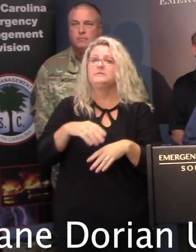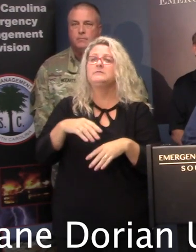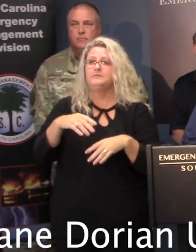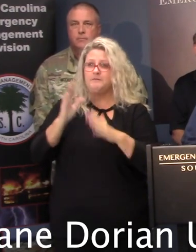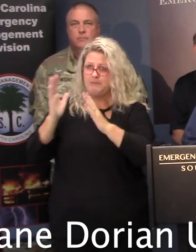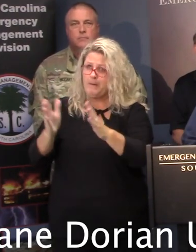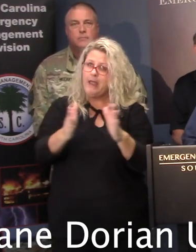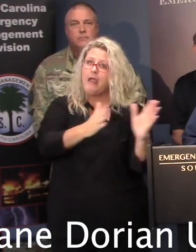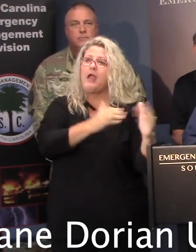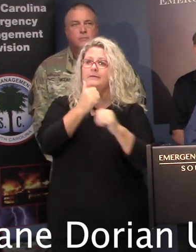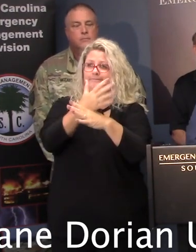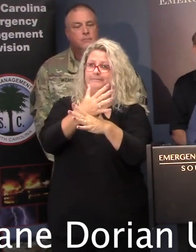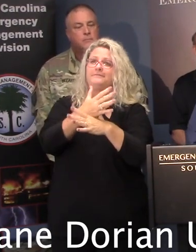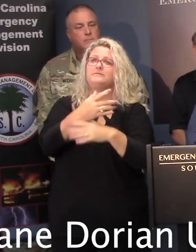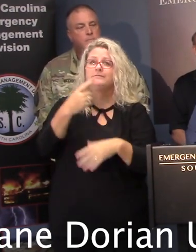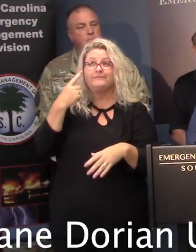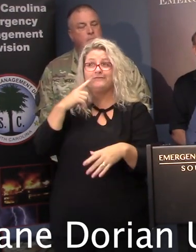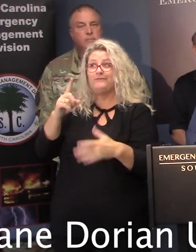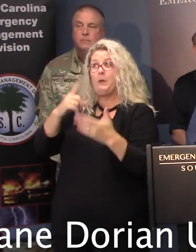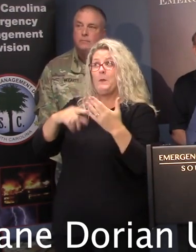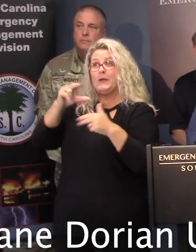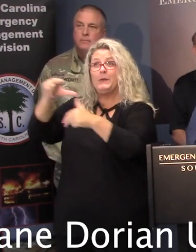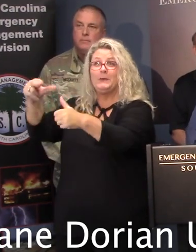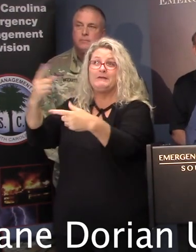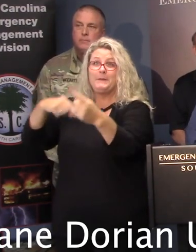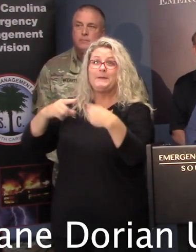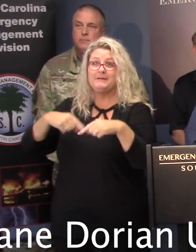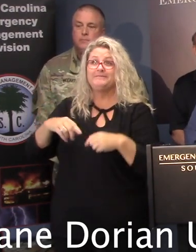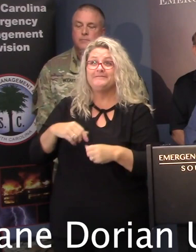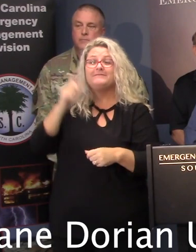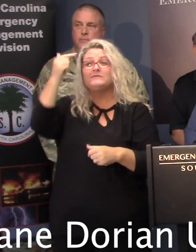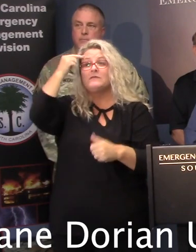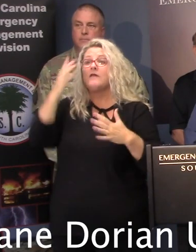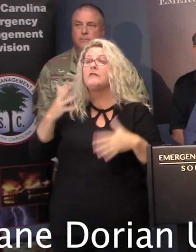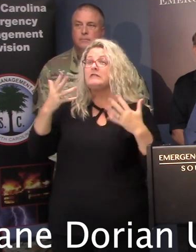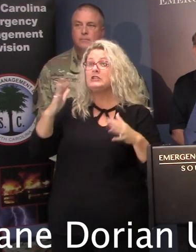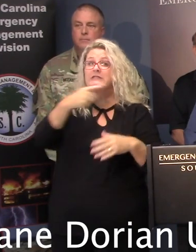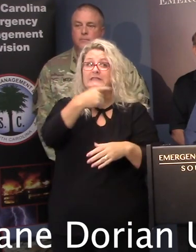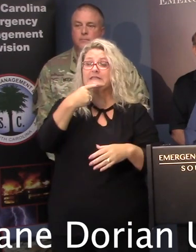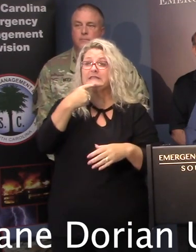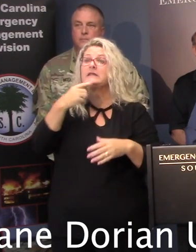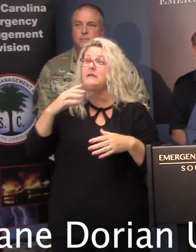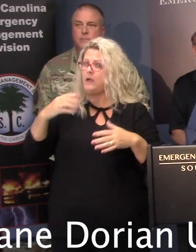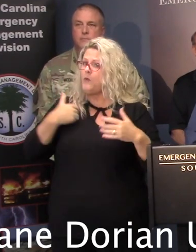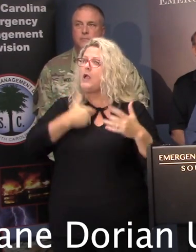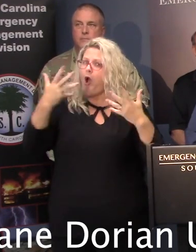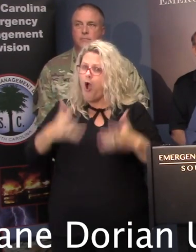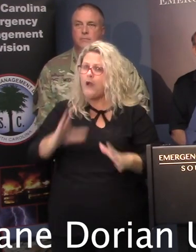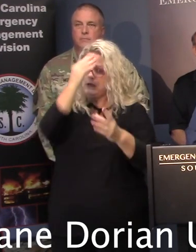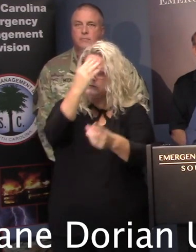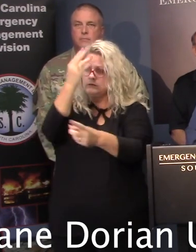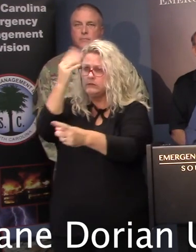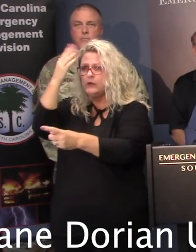preparing for what may be coming our way. As the governor mentioned, we have increased our presence along our